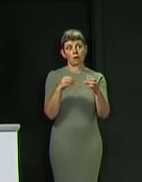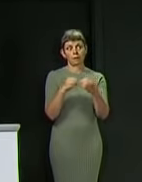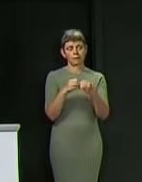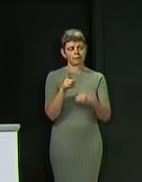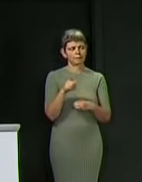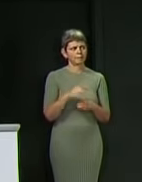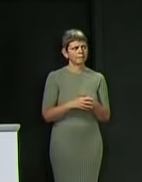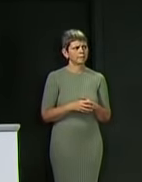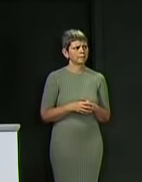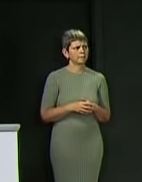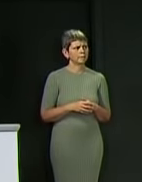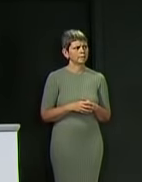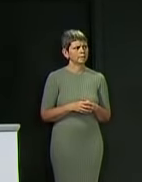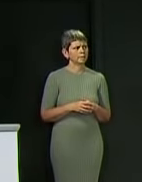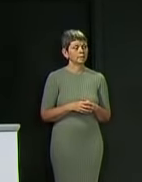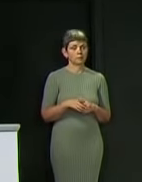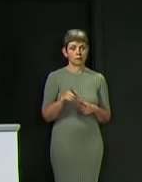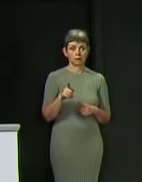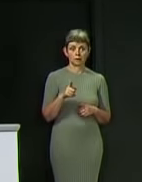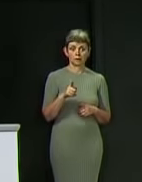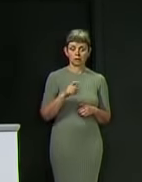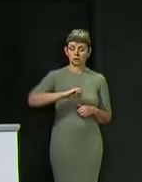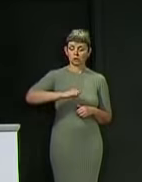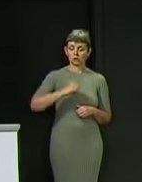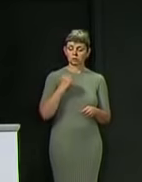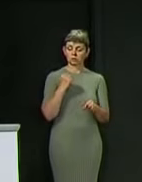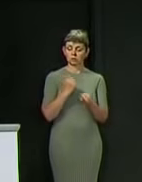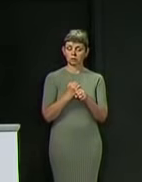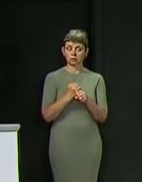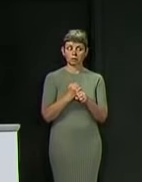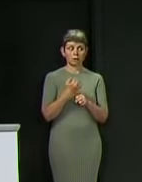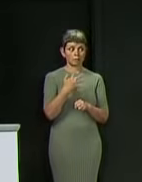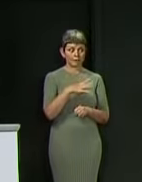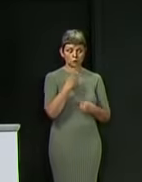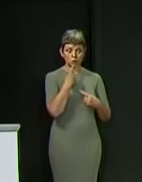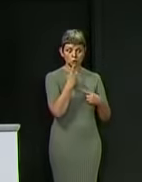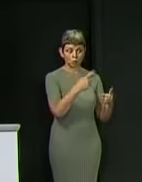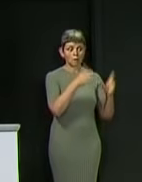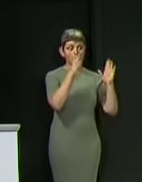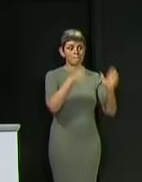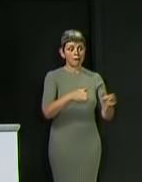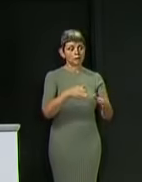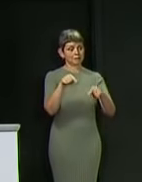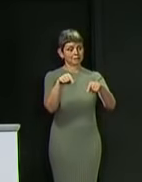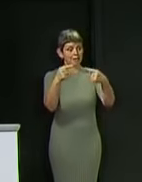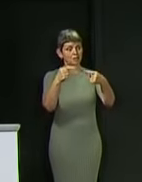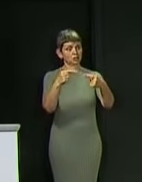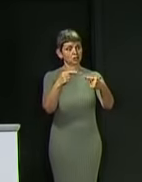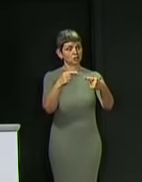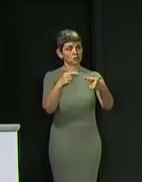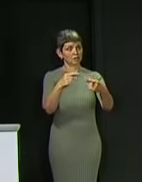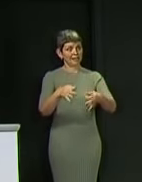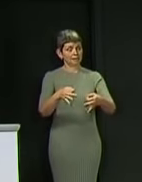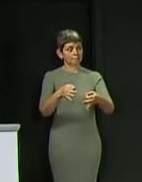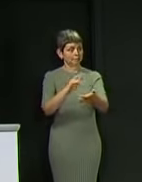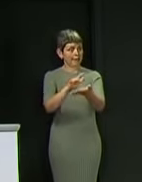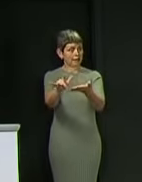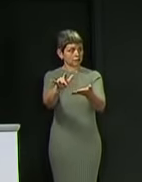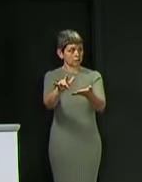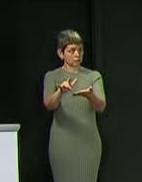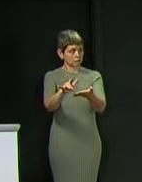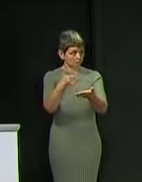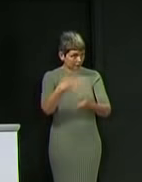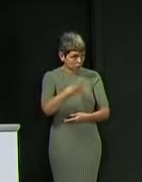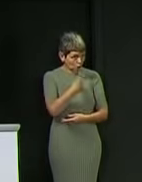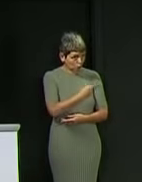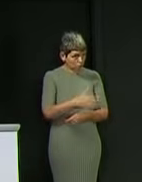that the Scottish Government ordered football authorities to cancel this weekend's game or how was that decision arrived at? And just given the